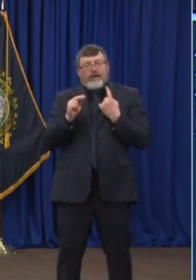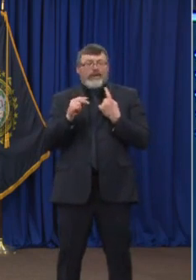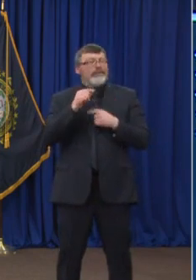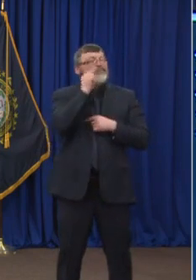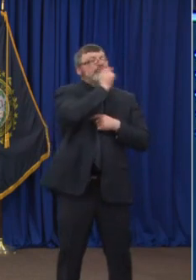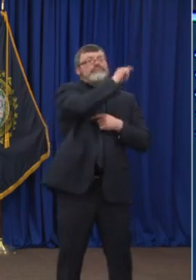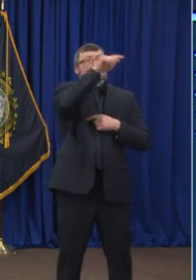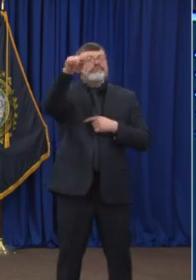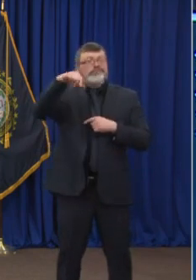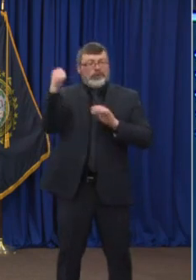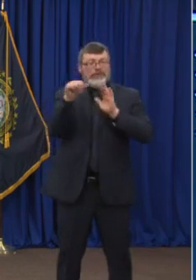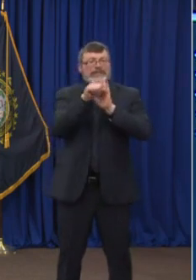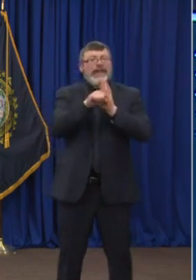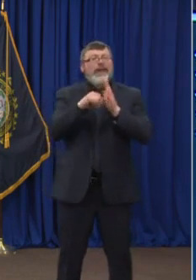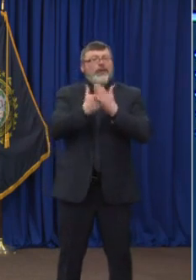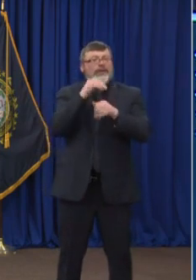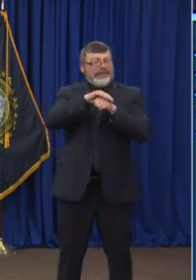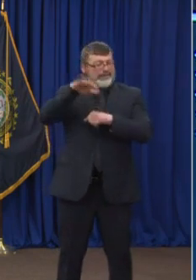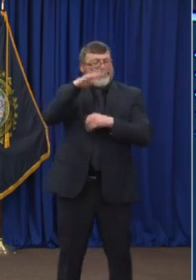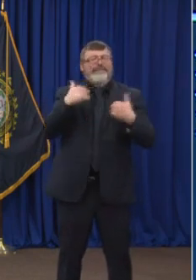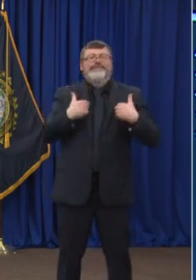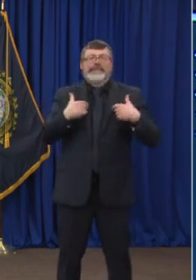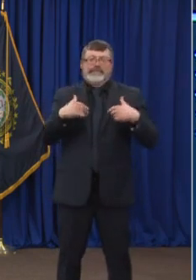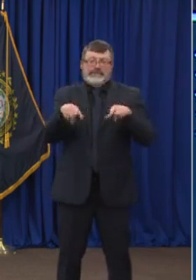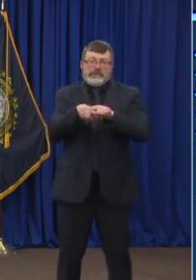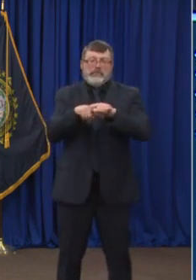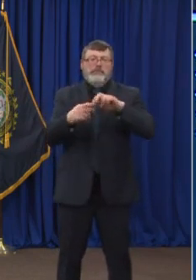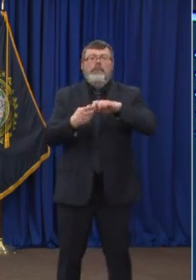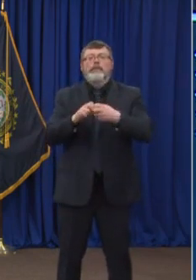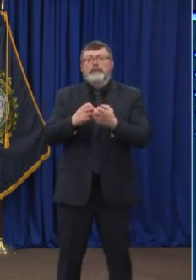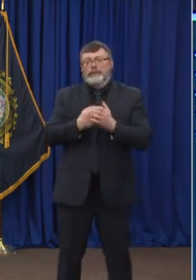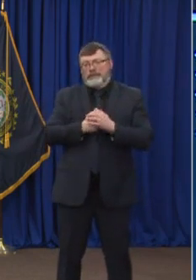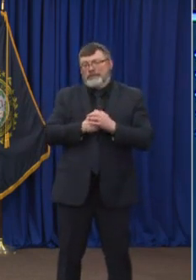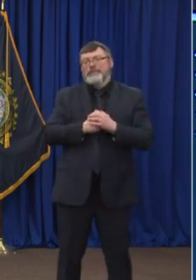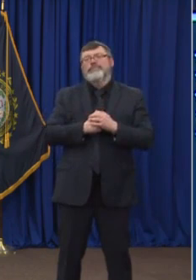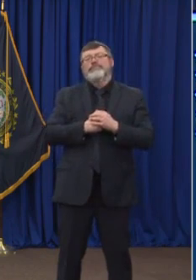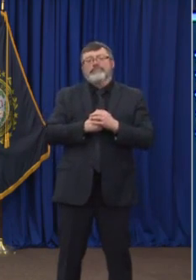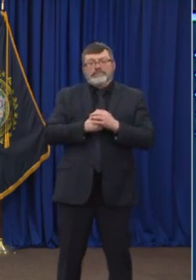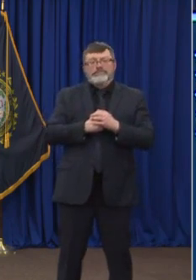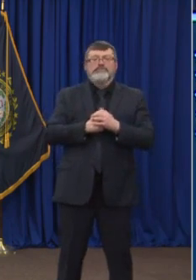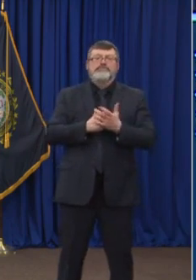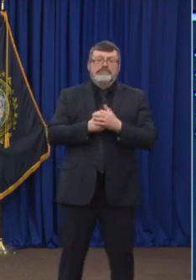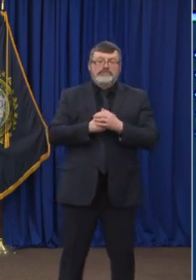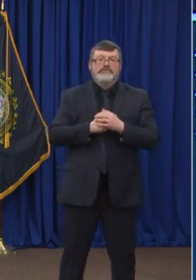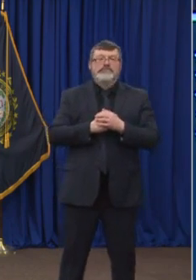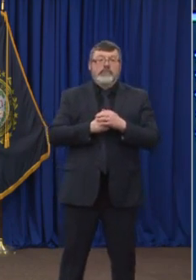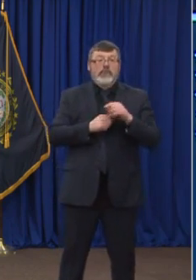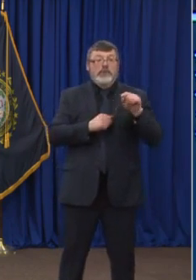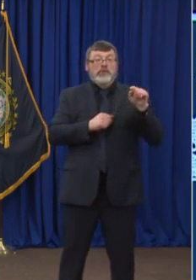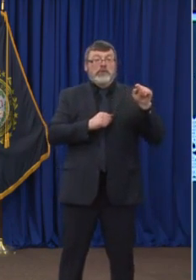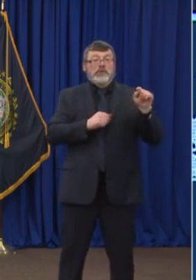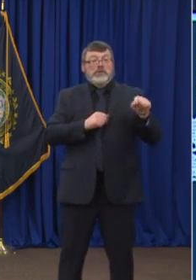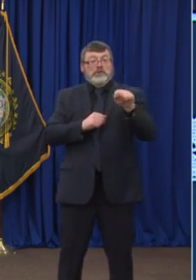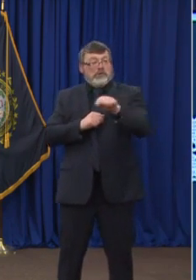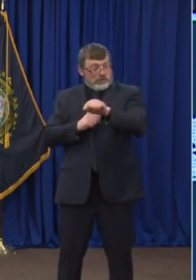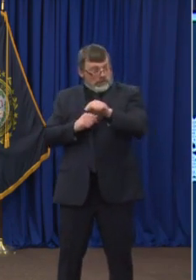asymptomatic or with mild symptoms. And so hopefully it's something that we can we can remedy in the short timeframe.